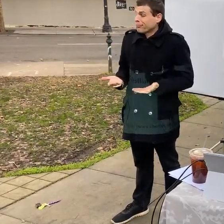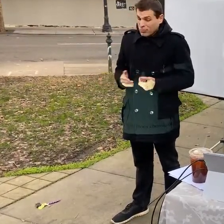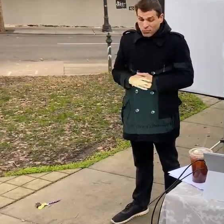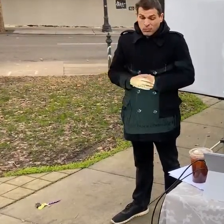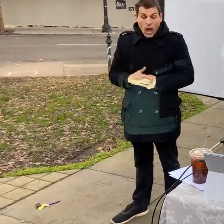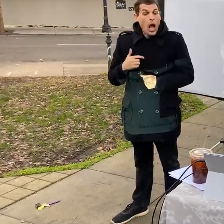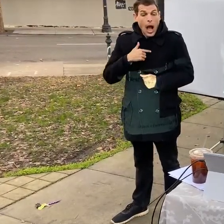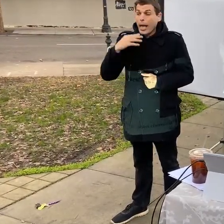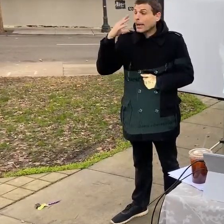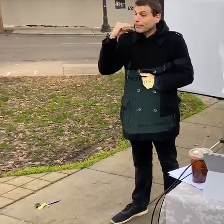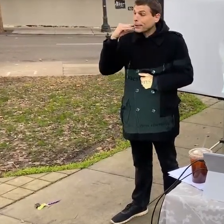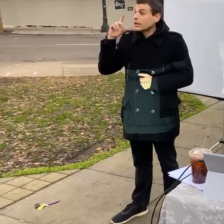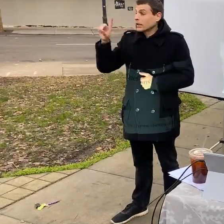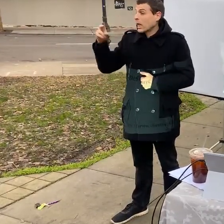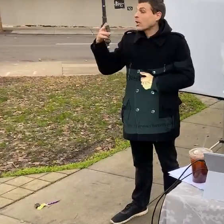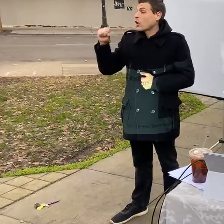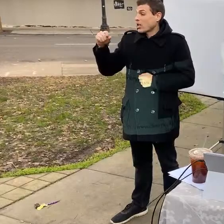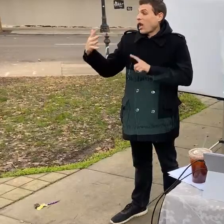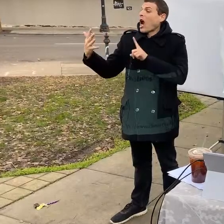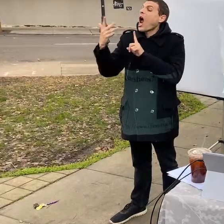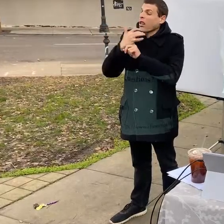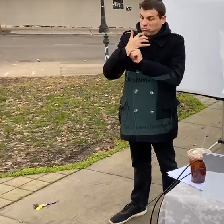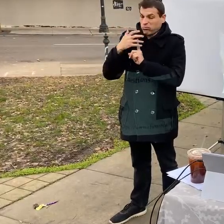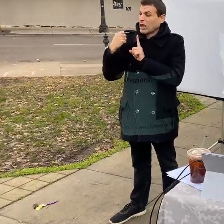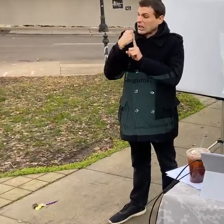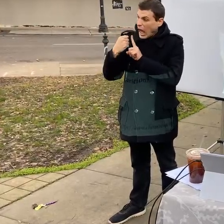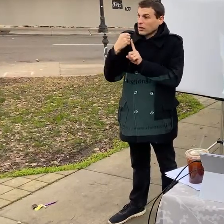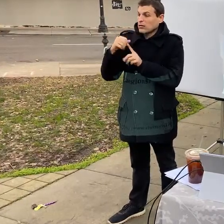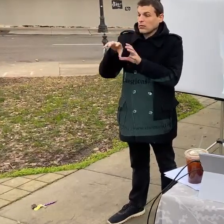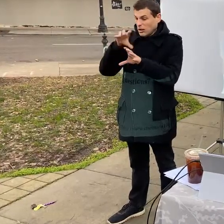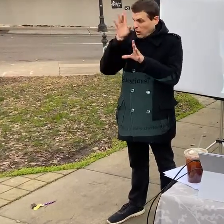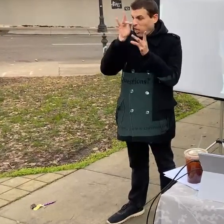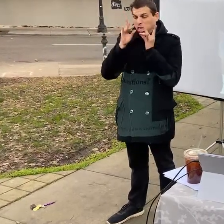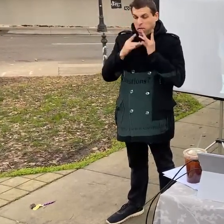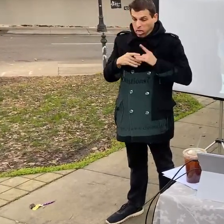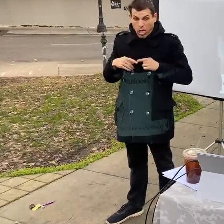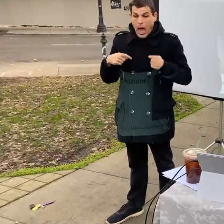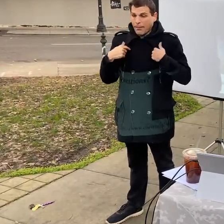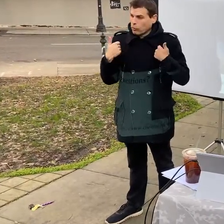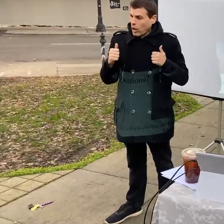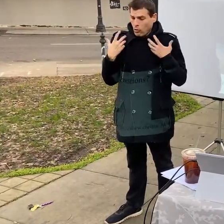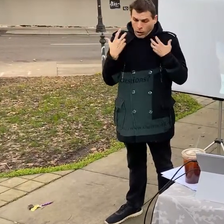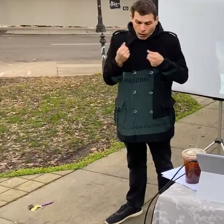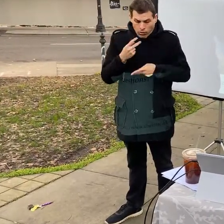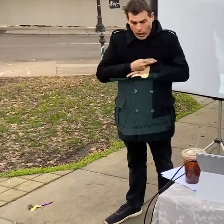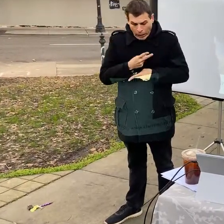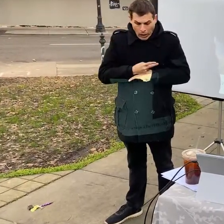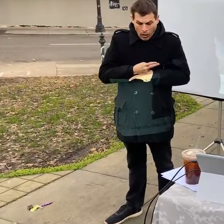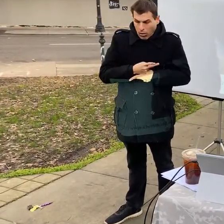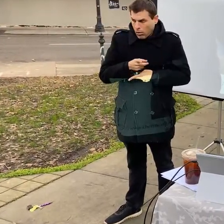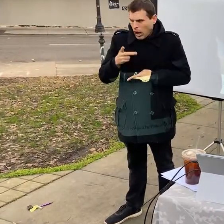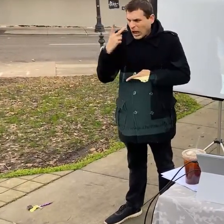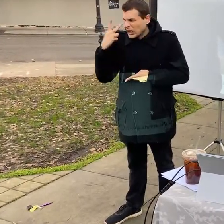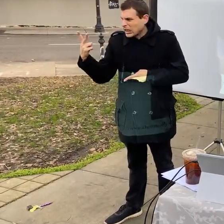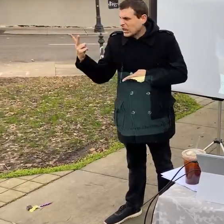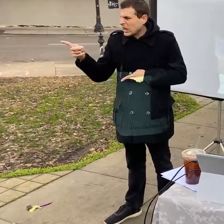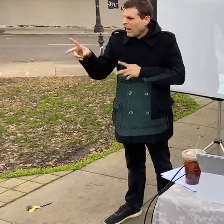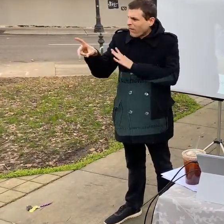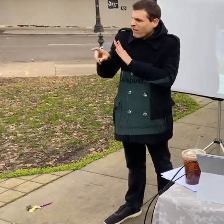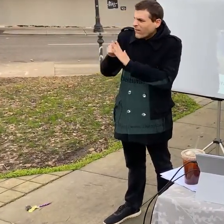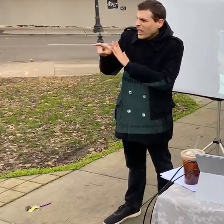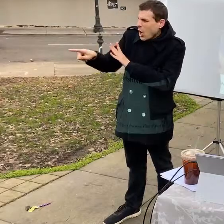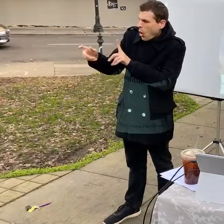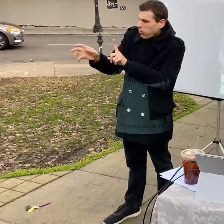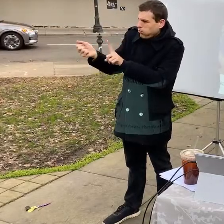you know attacked by dhs and was at home healing and seeing my friends and comrades being horribly